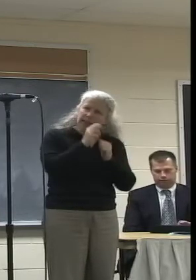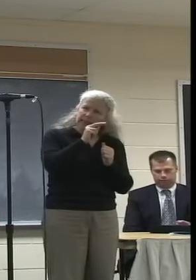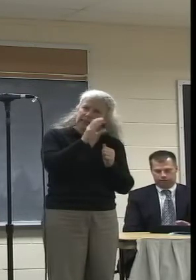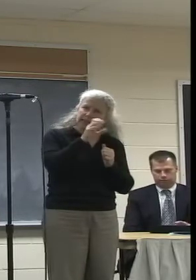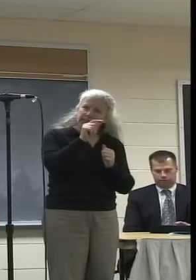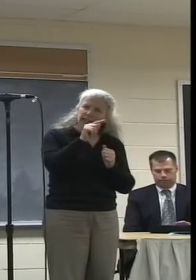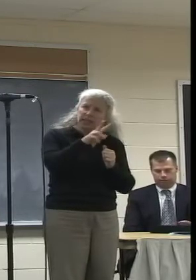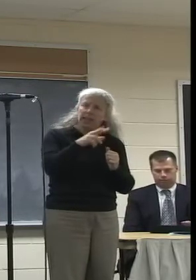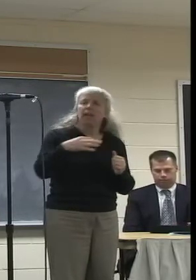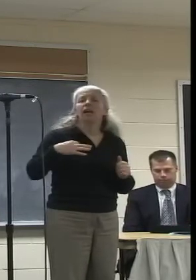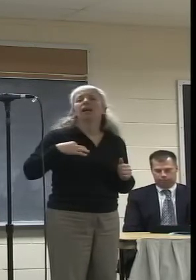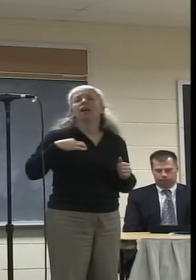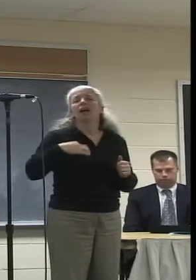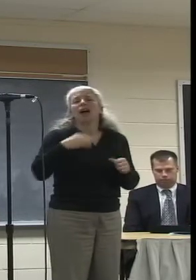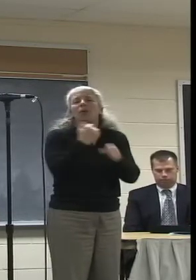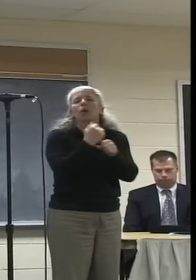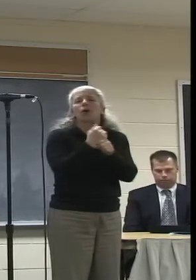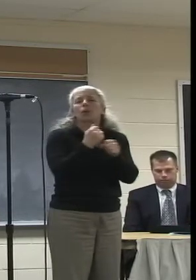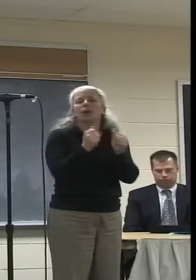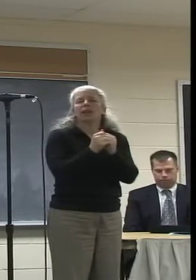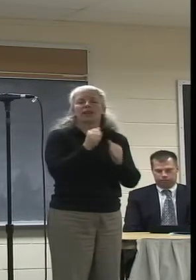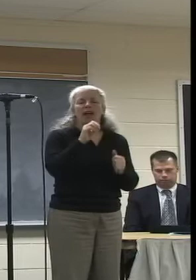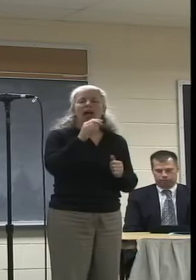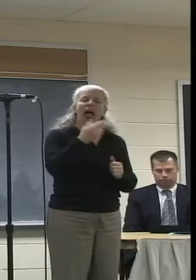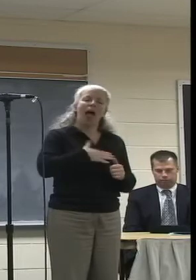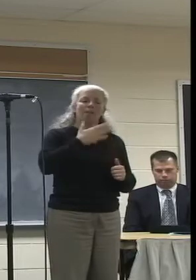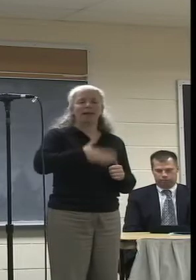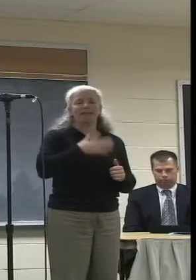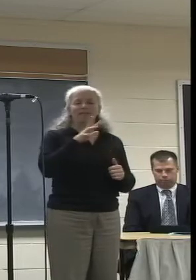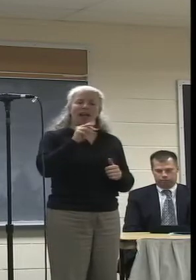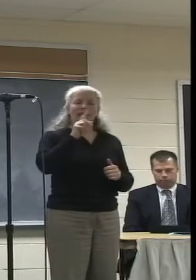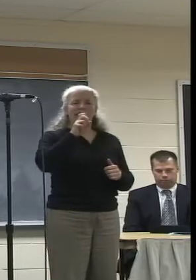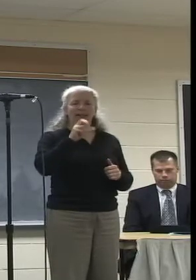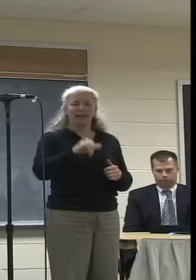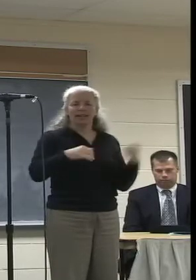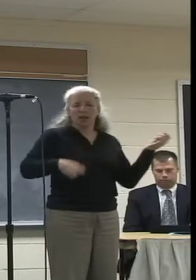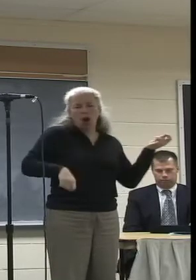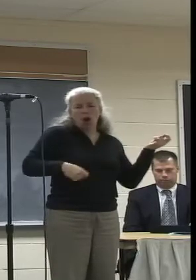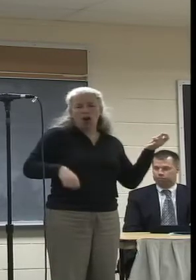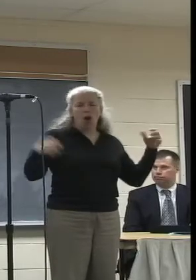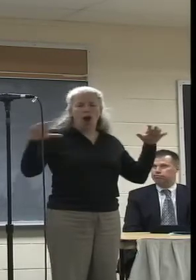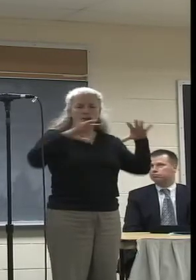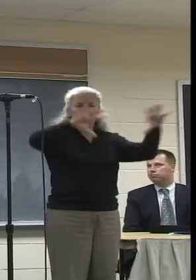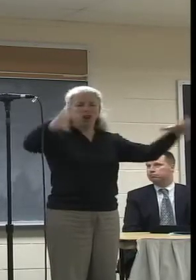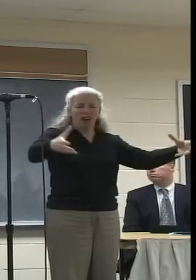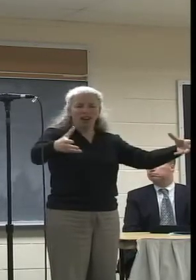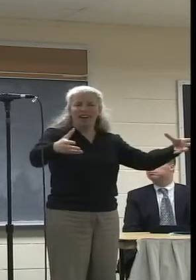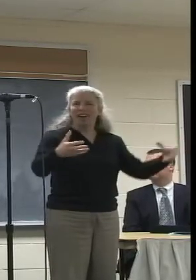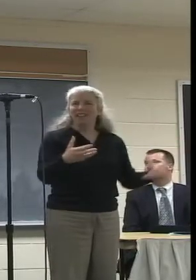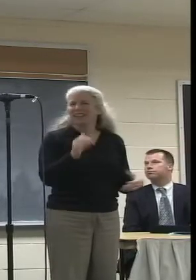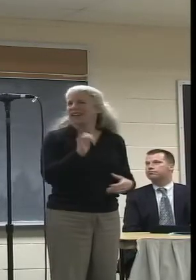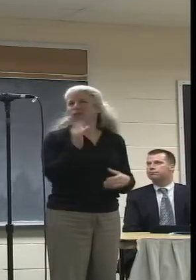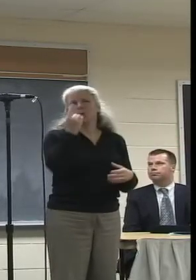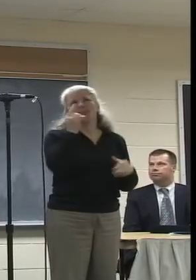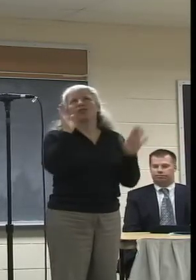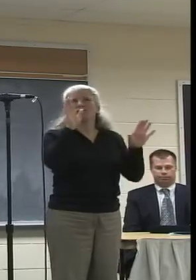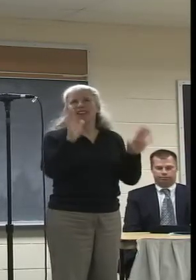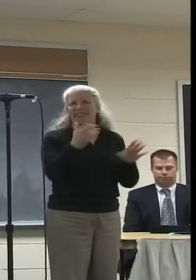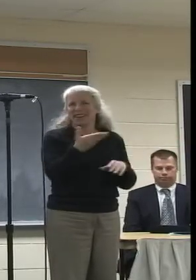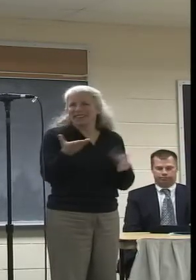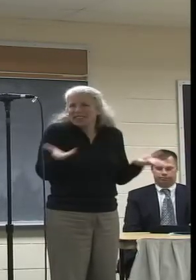at the Happy Valley Guitar Orchestra, which is one of the great cultural gems of the valley, make a short video.